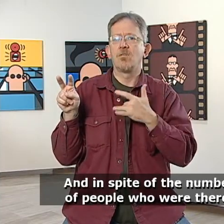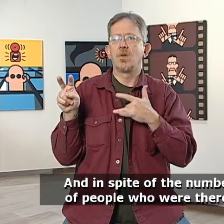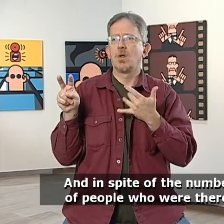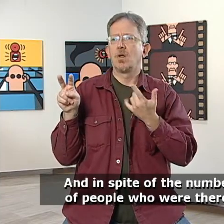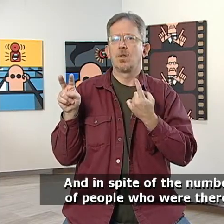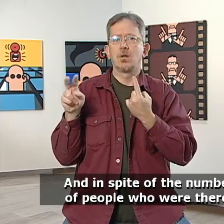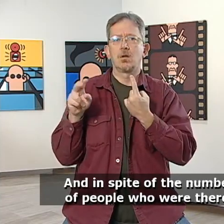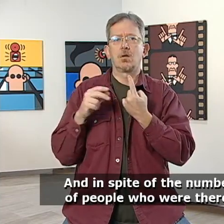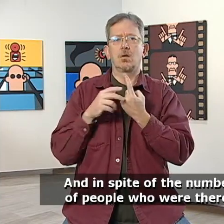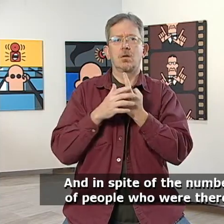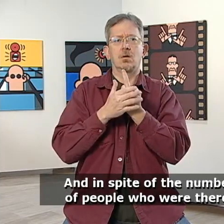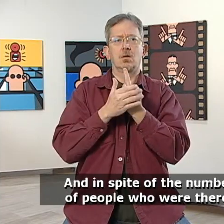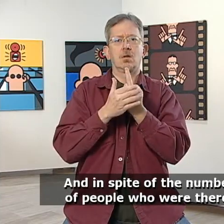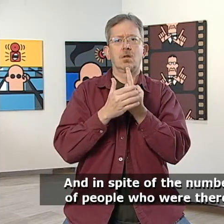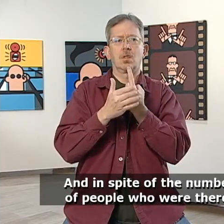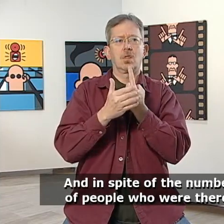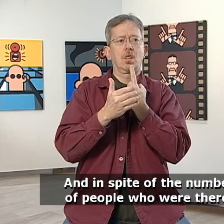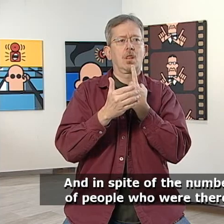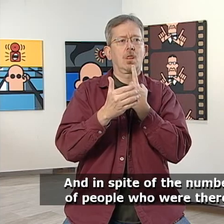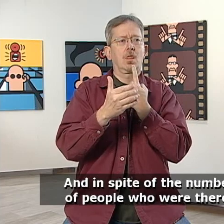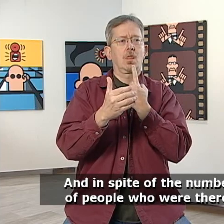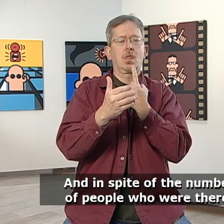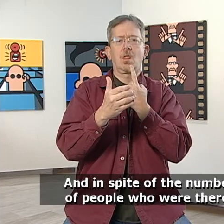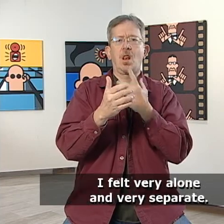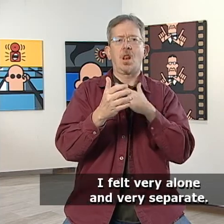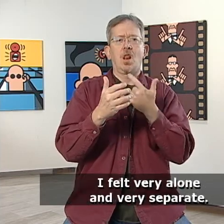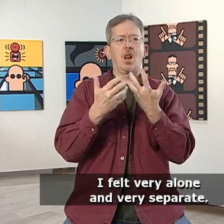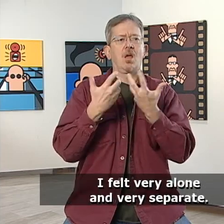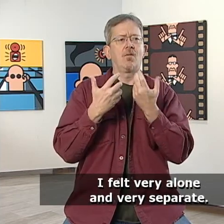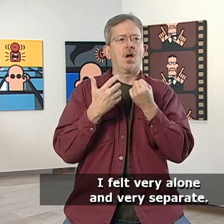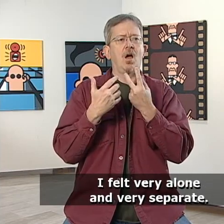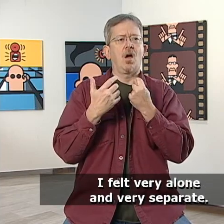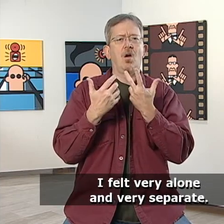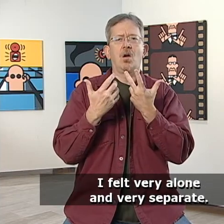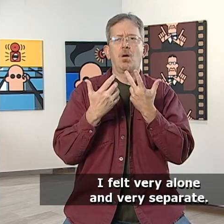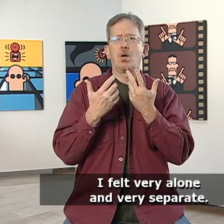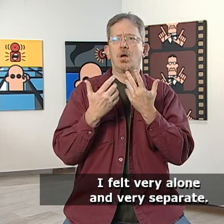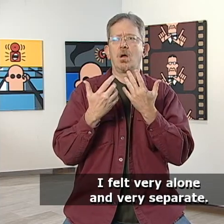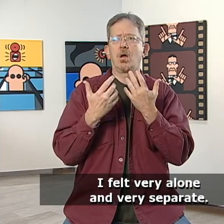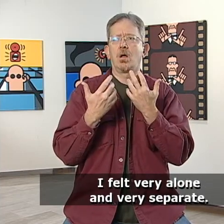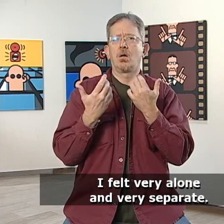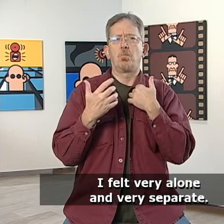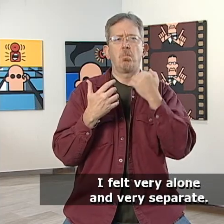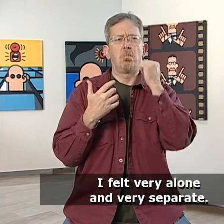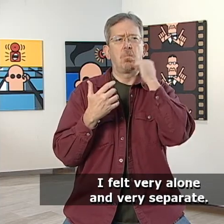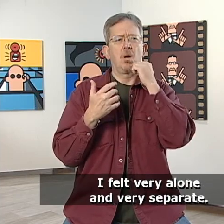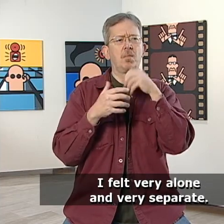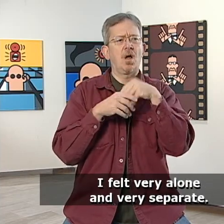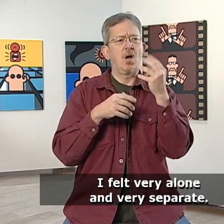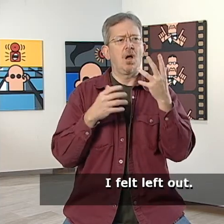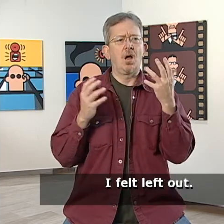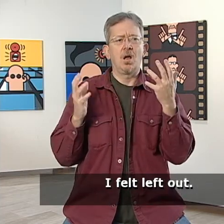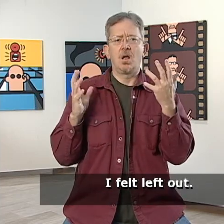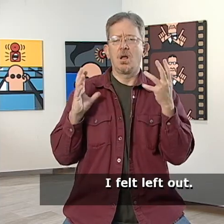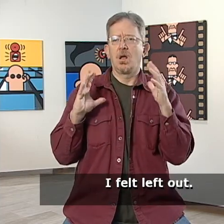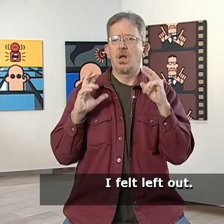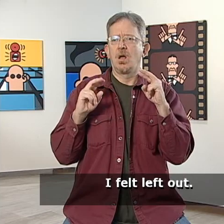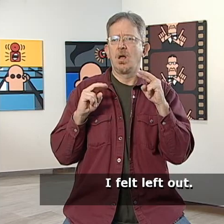And in spite of the number of people who were there, I felt very alone and very separate. I felt